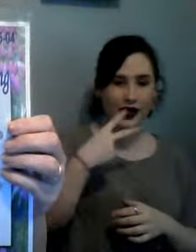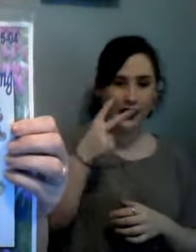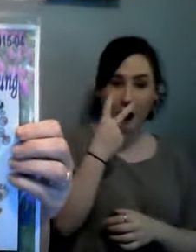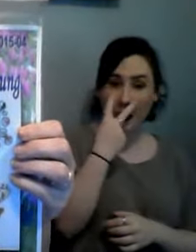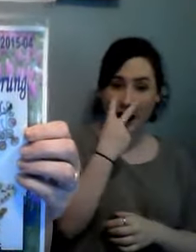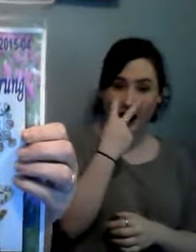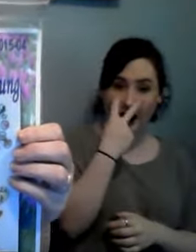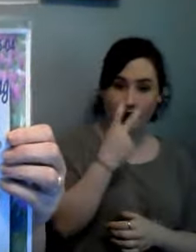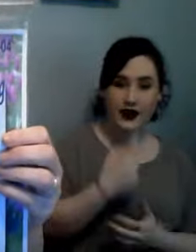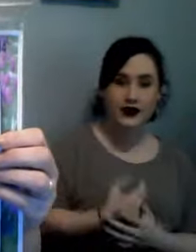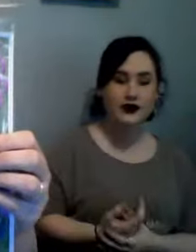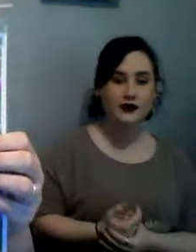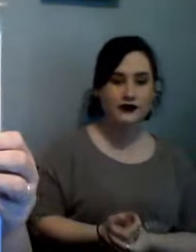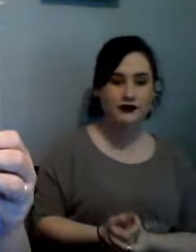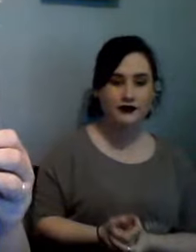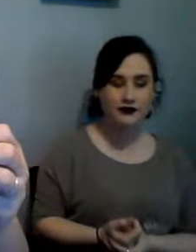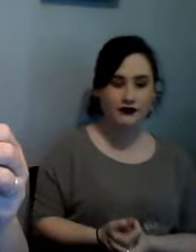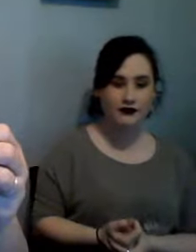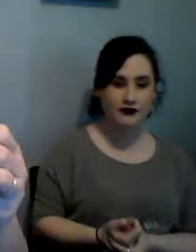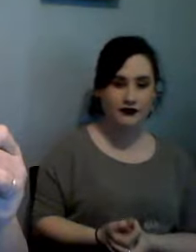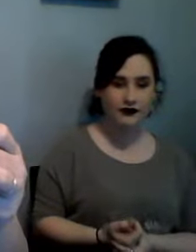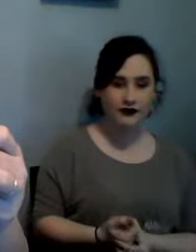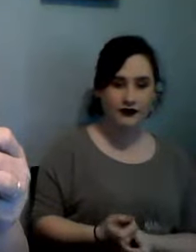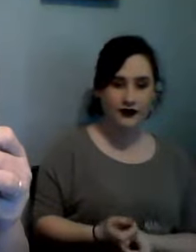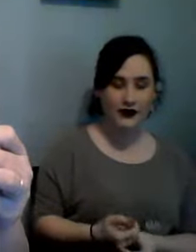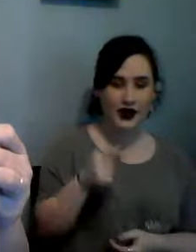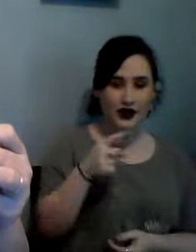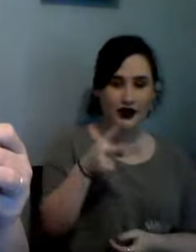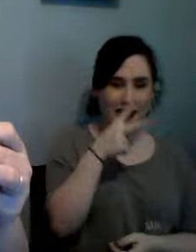she looks like she is drunk from pollen